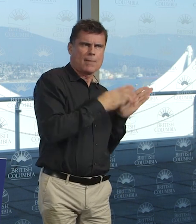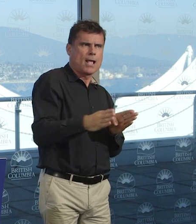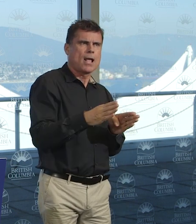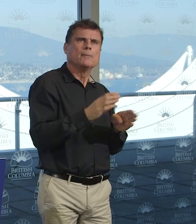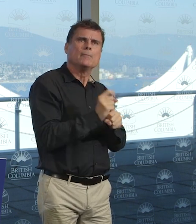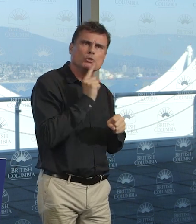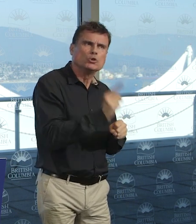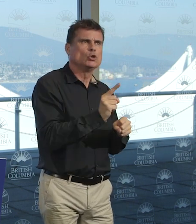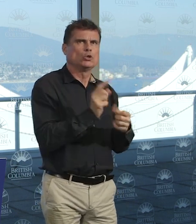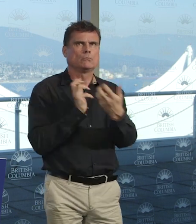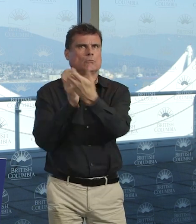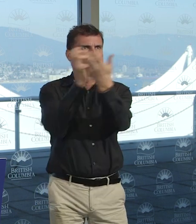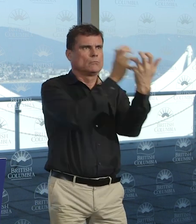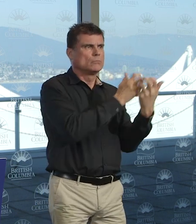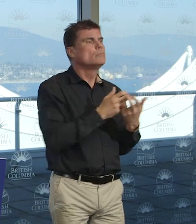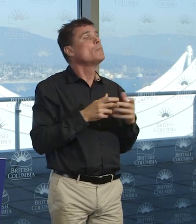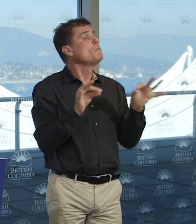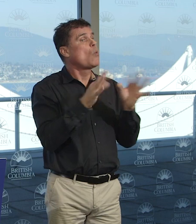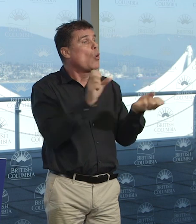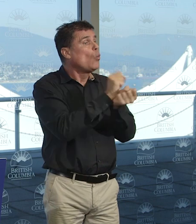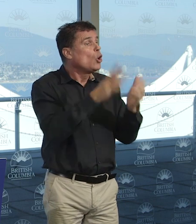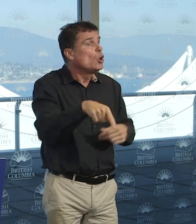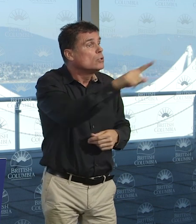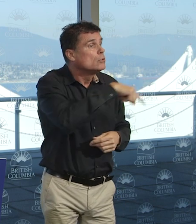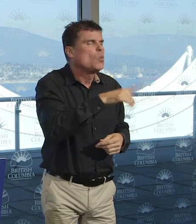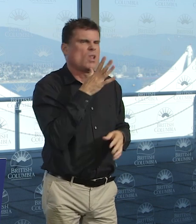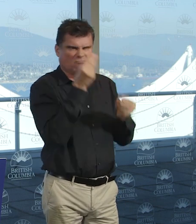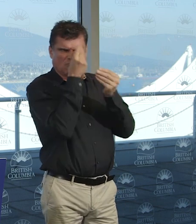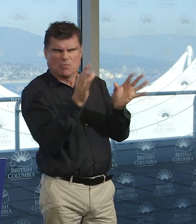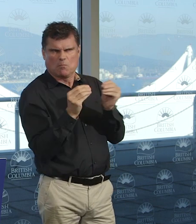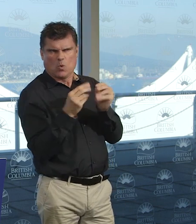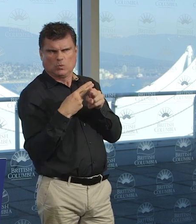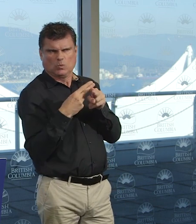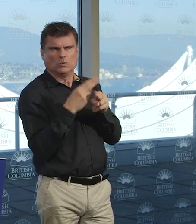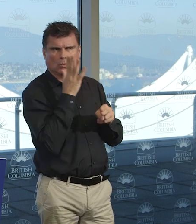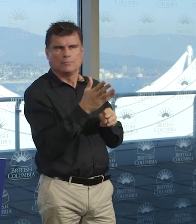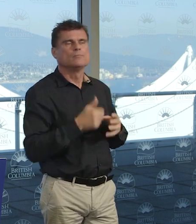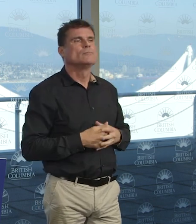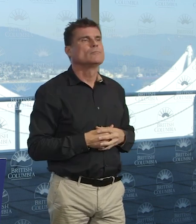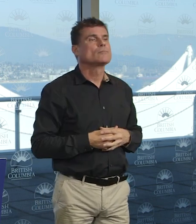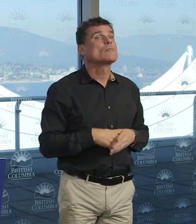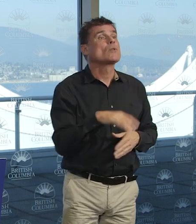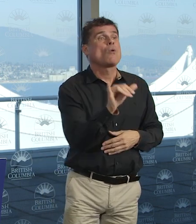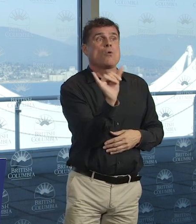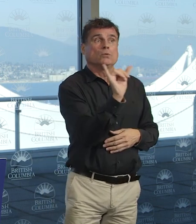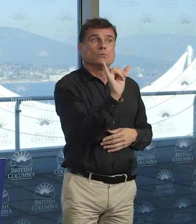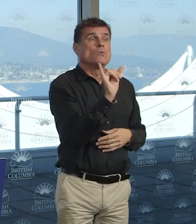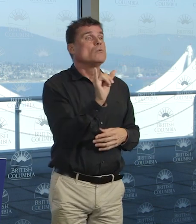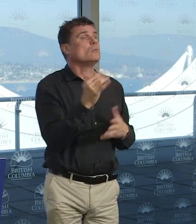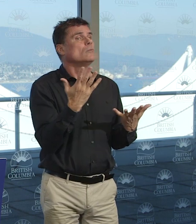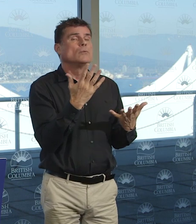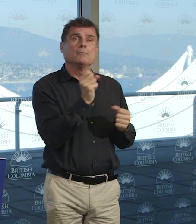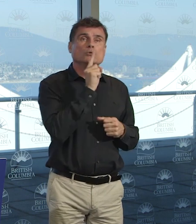shortly. But we also need to make sure that there is appropriate